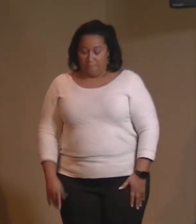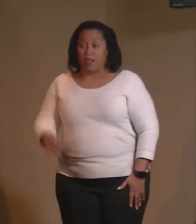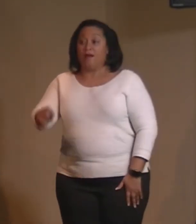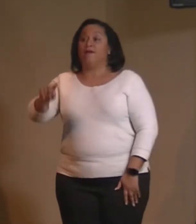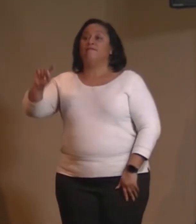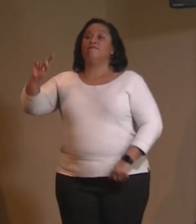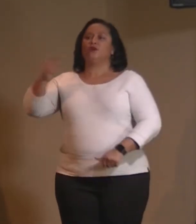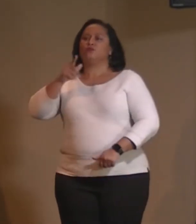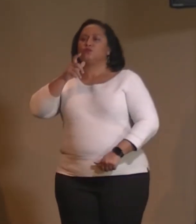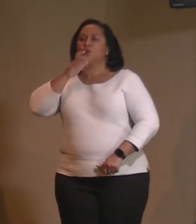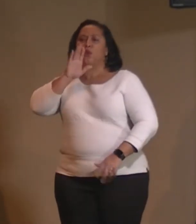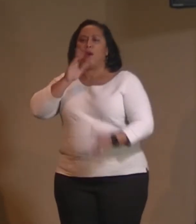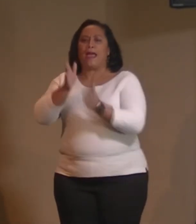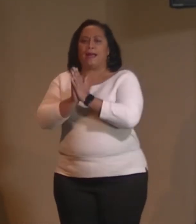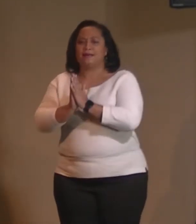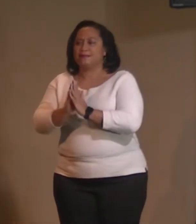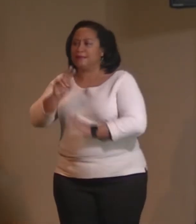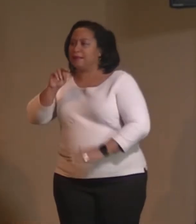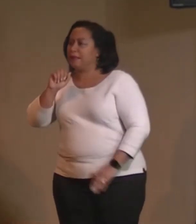well, first, who asked that question? Nancy?